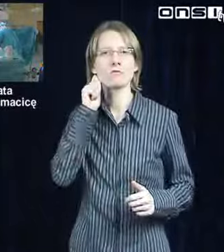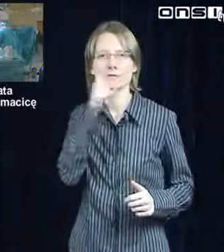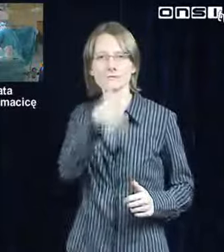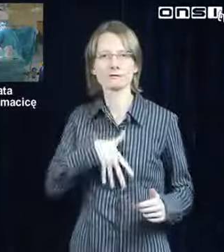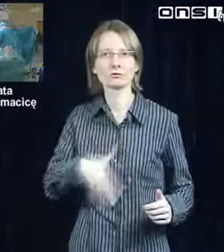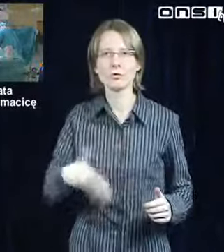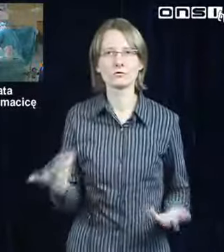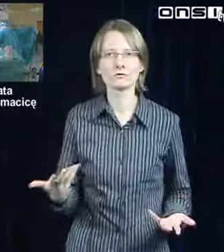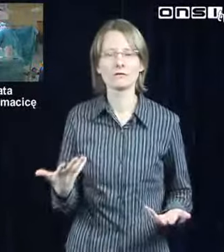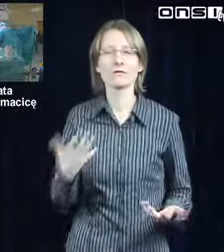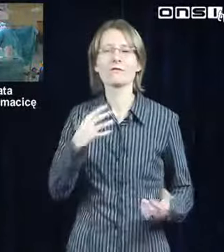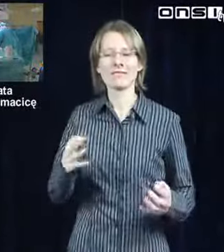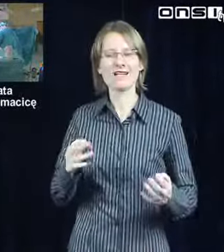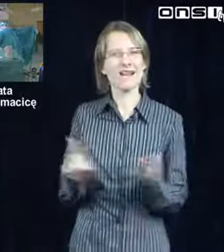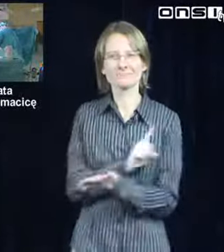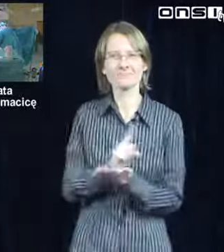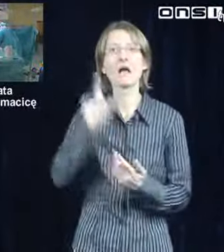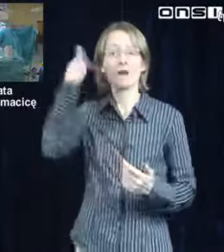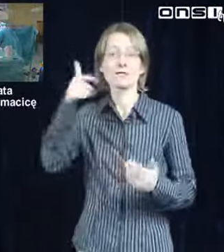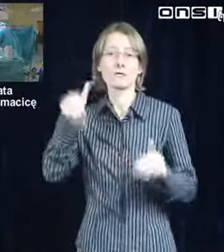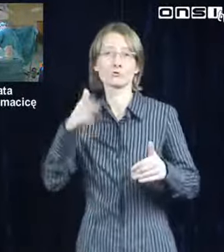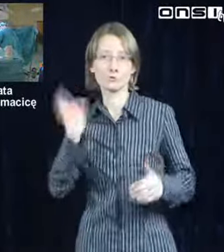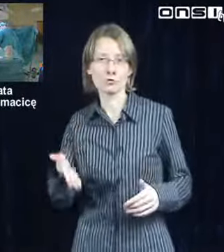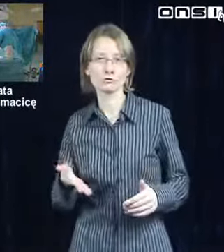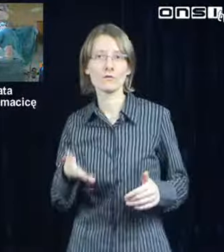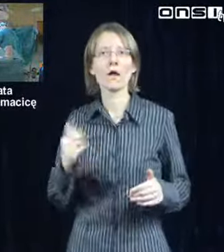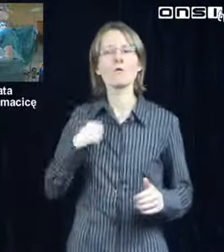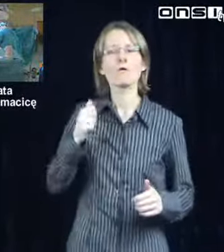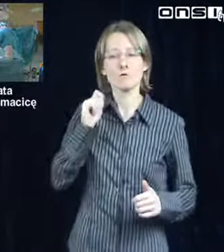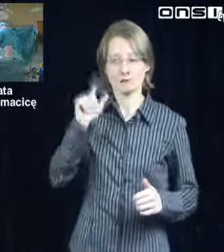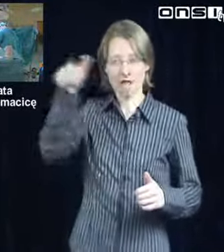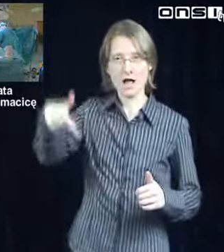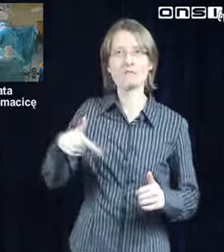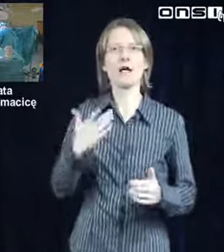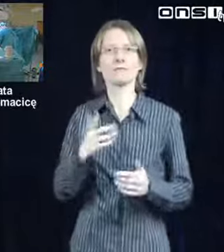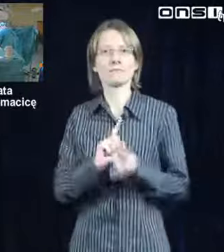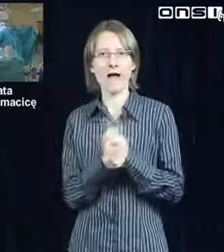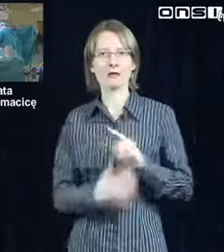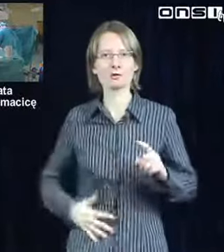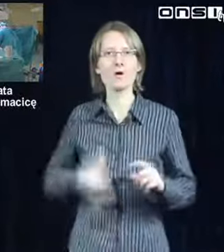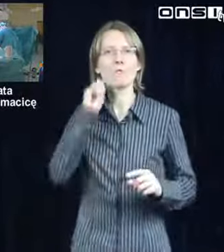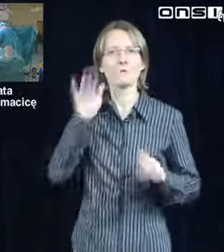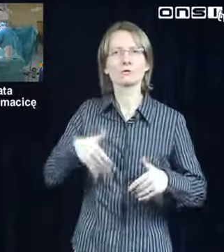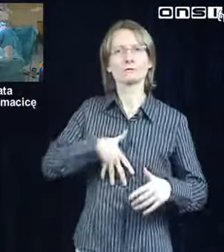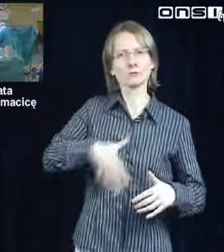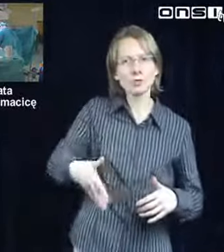to keep climbing Nothing else can stop me, if I just